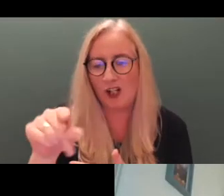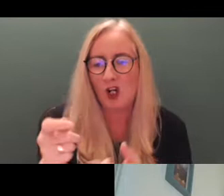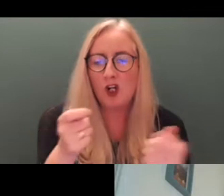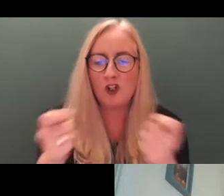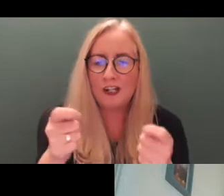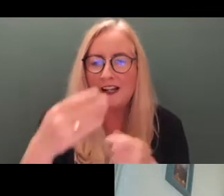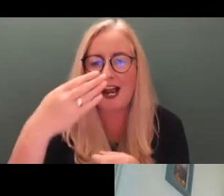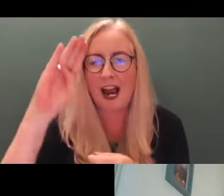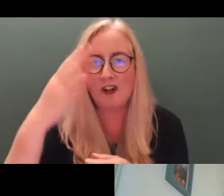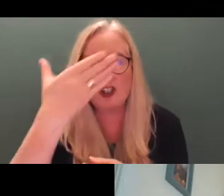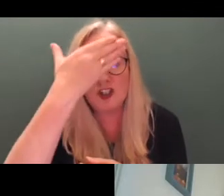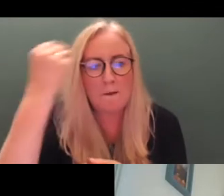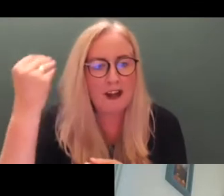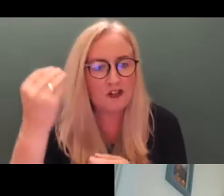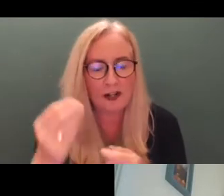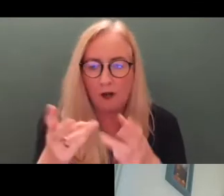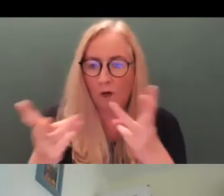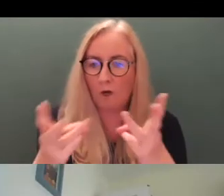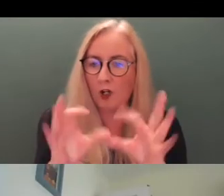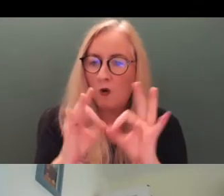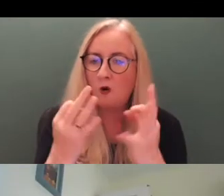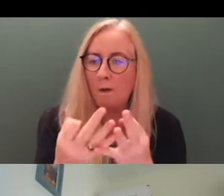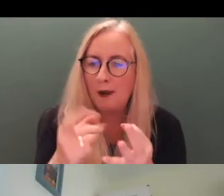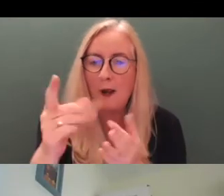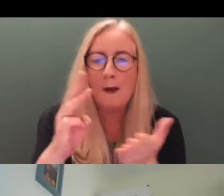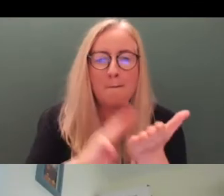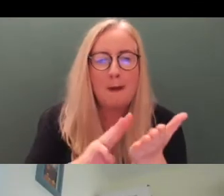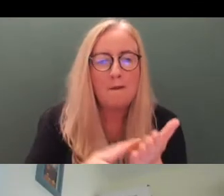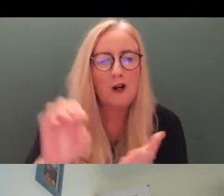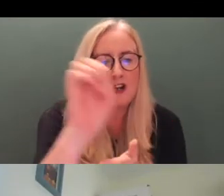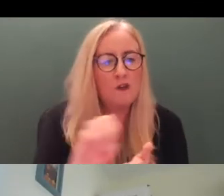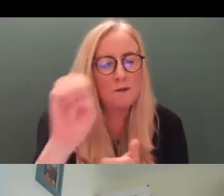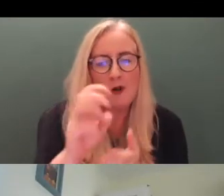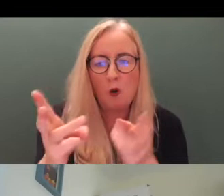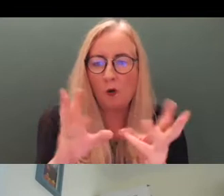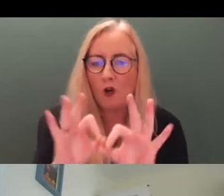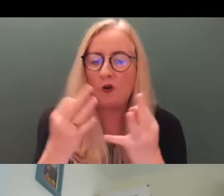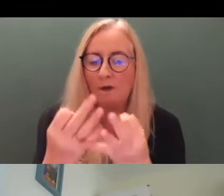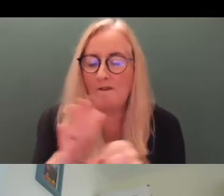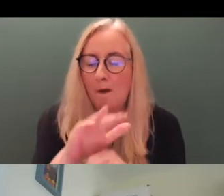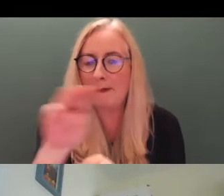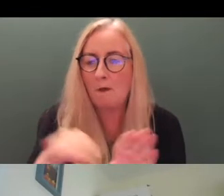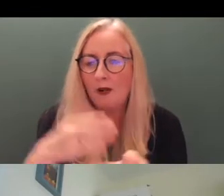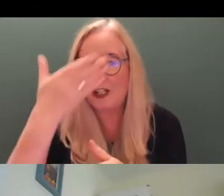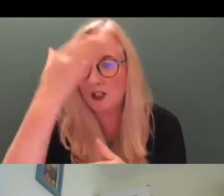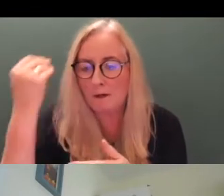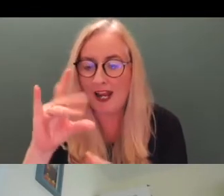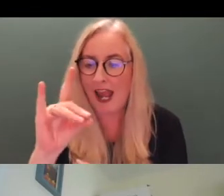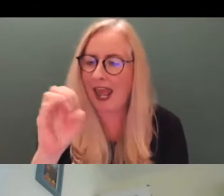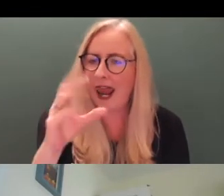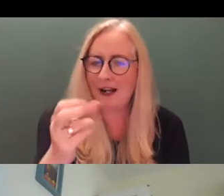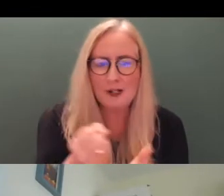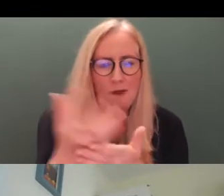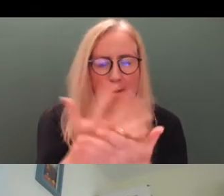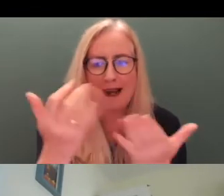the Irish Dementia Working Group and a member of the European working group of people with dementia. Helen has spent many years